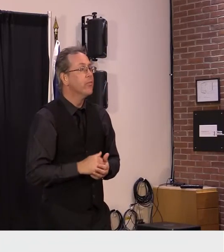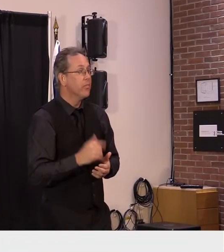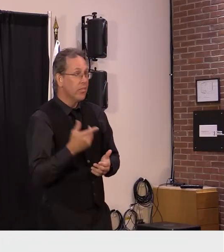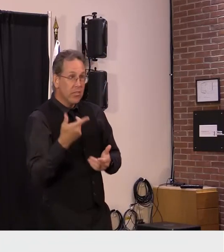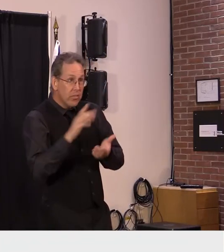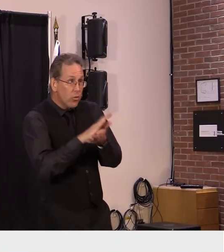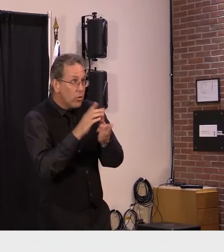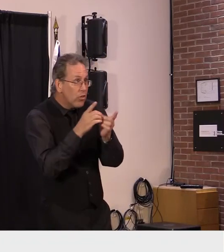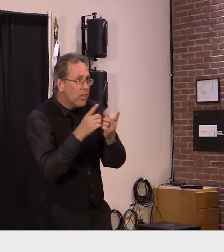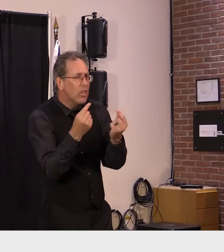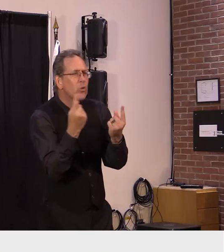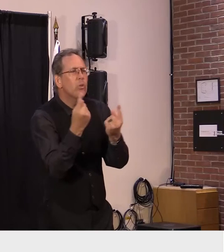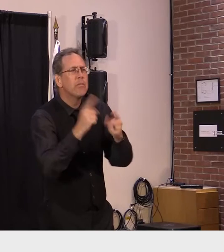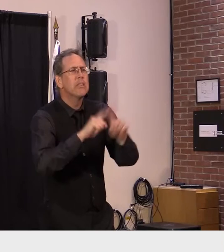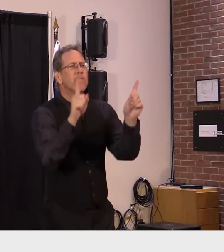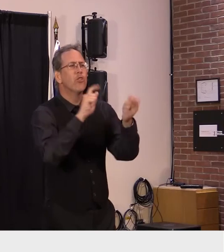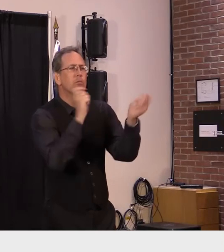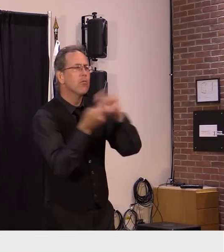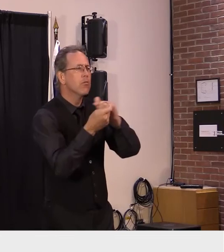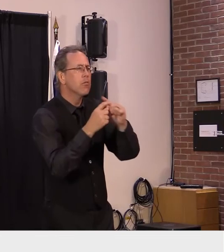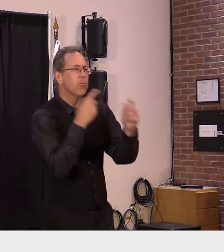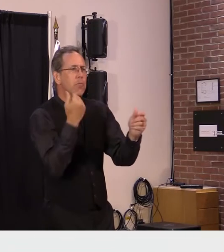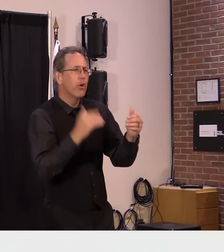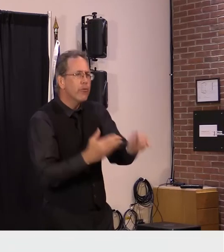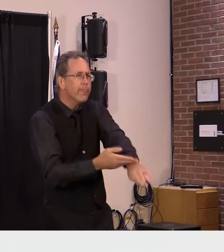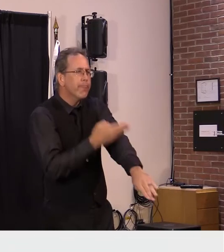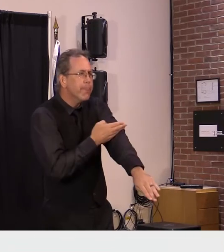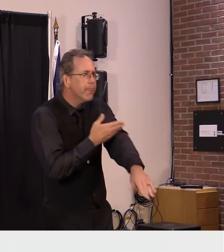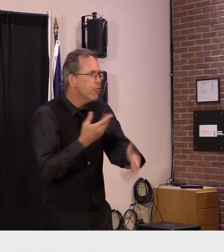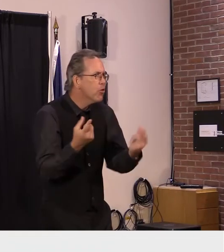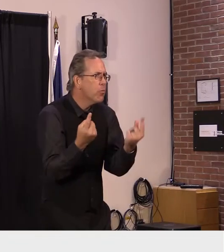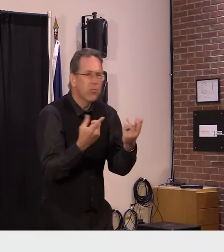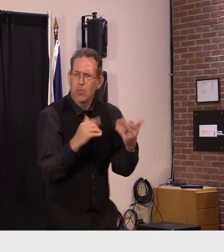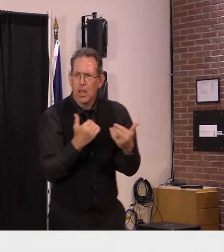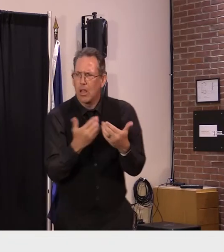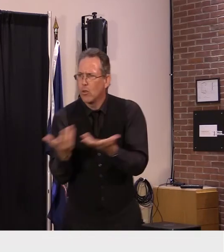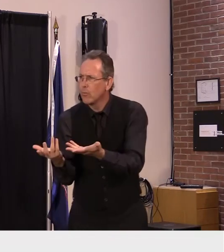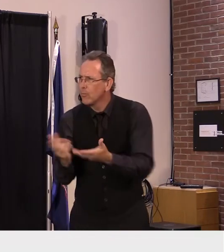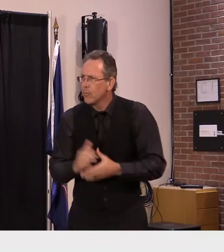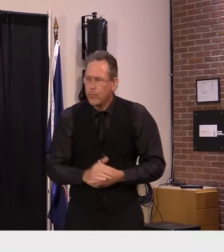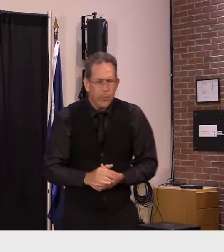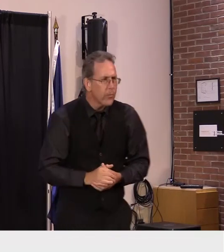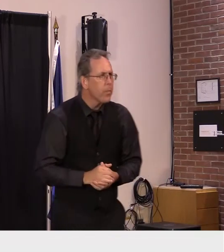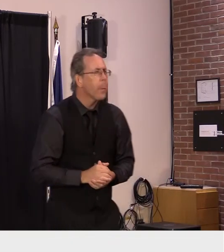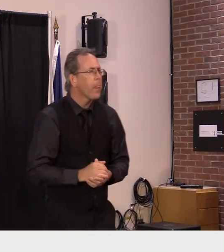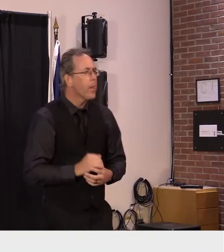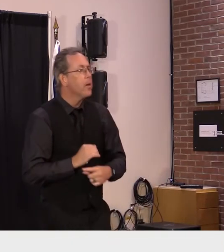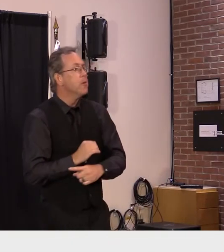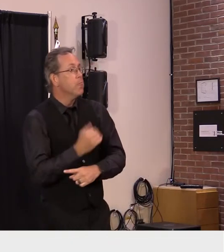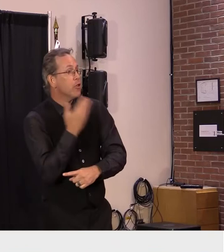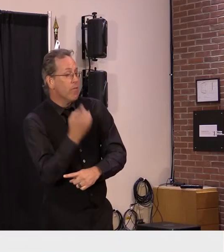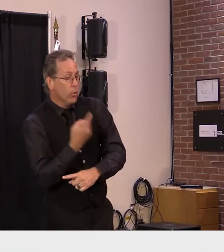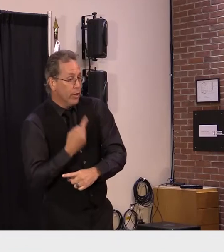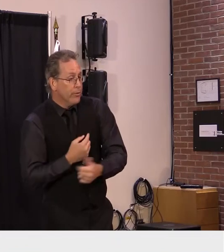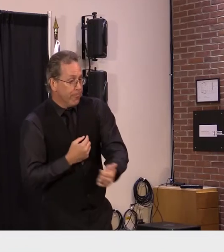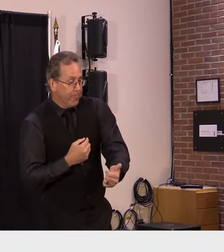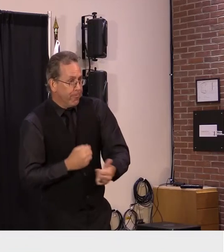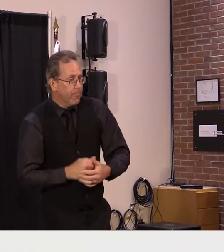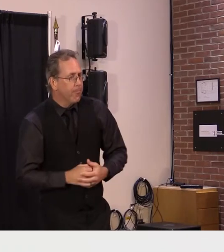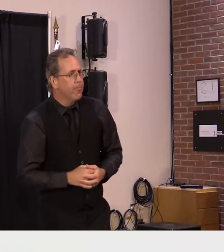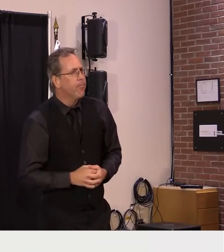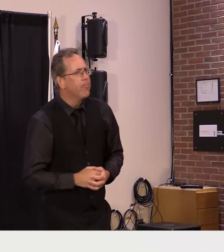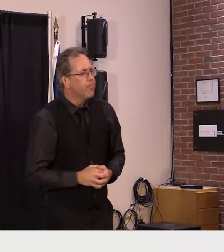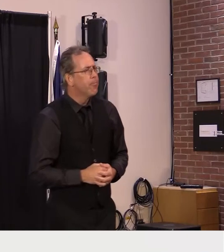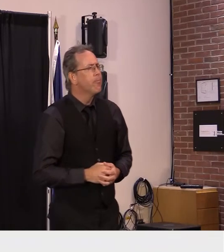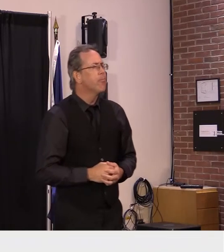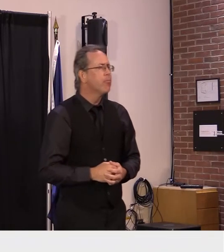refocus or redirect um and just the context of it yeah thanks for the question um again i think it's a very